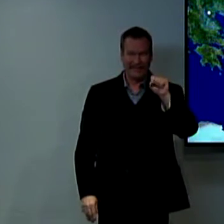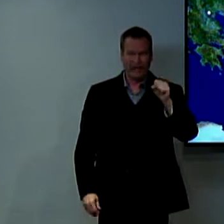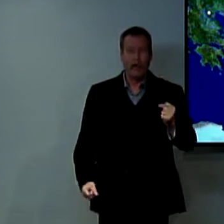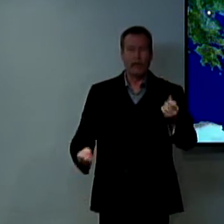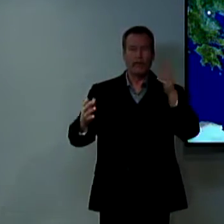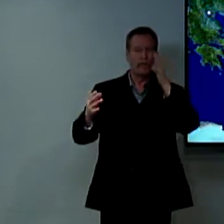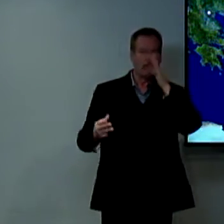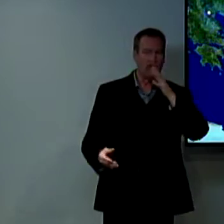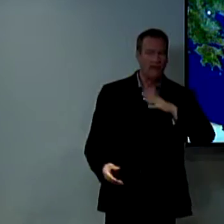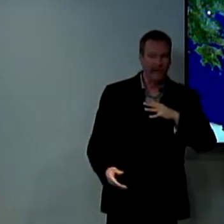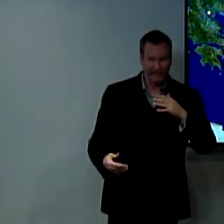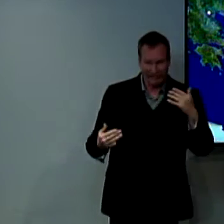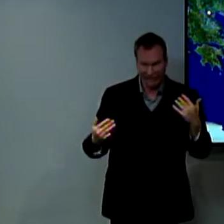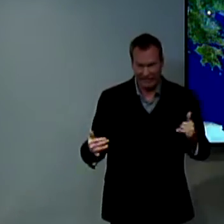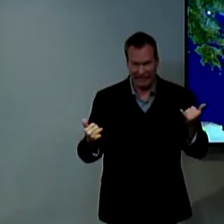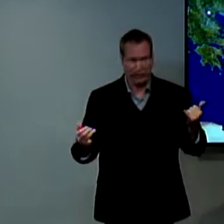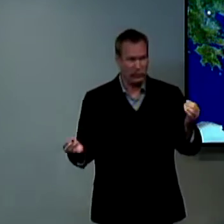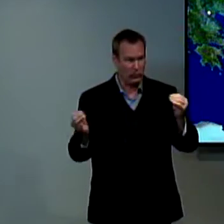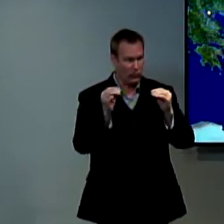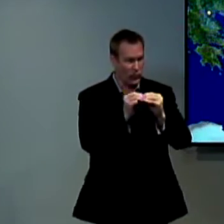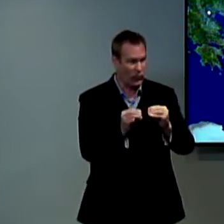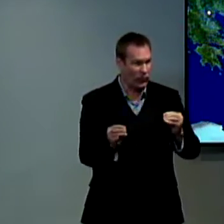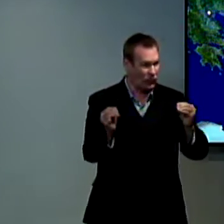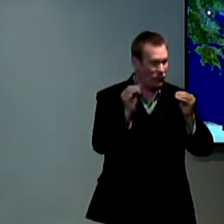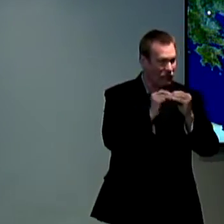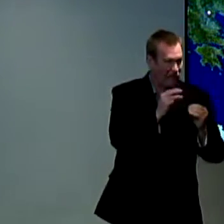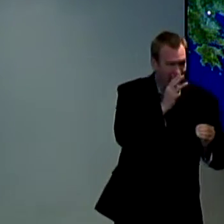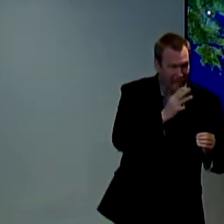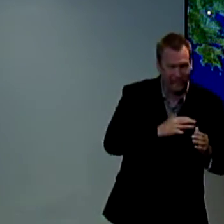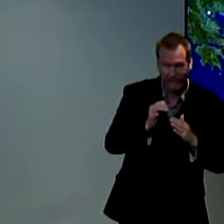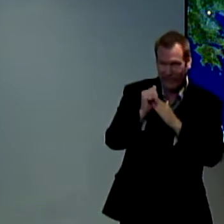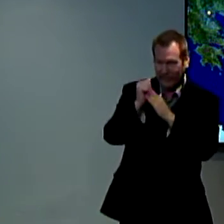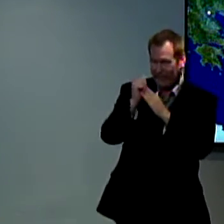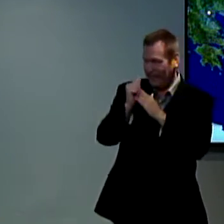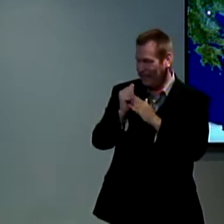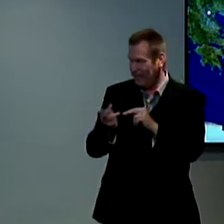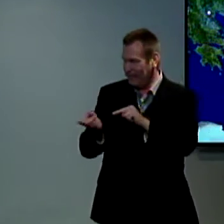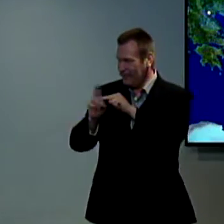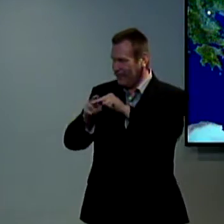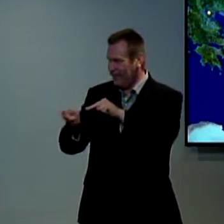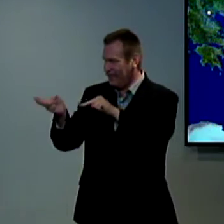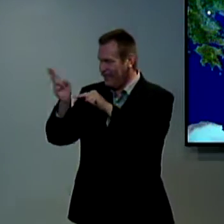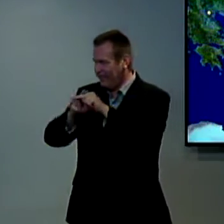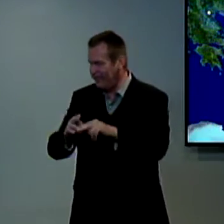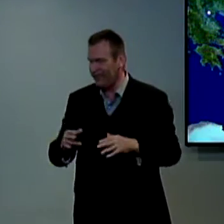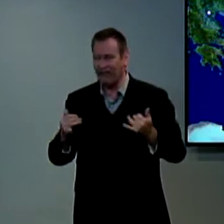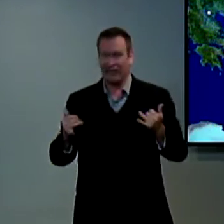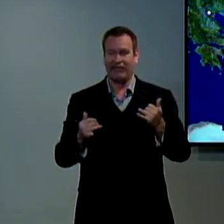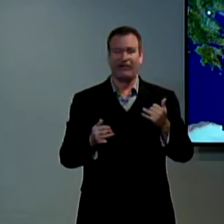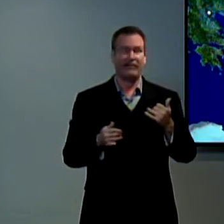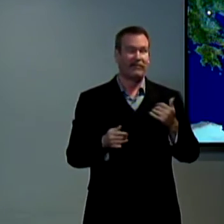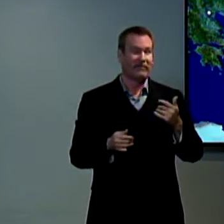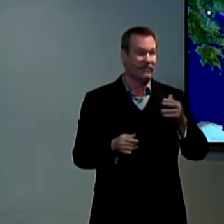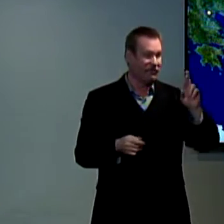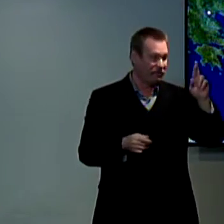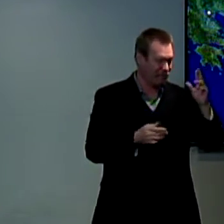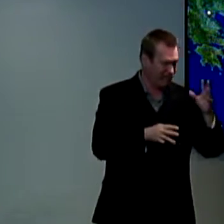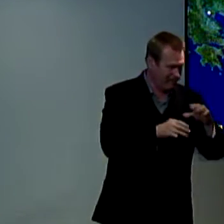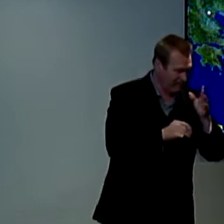now we see nowadays like in our congress we see men but we also see women becoming leaders more and more and more we see this happening in the